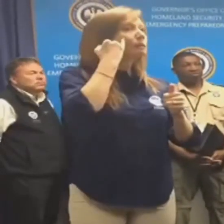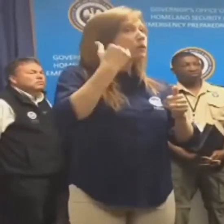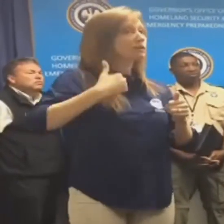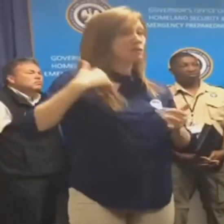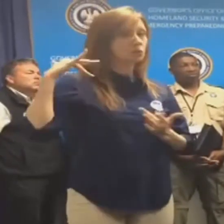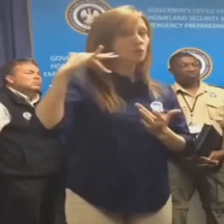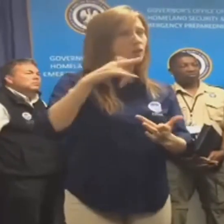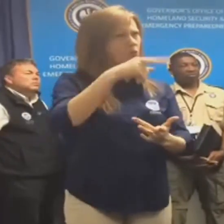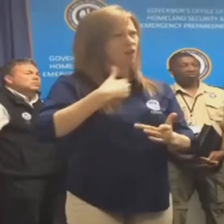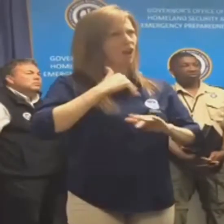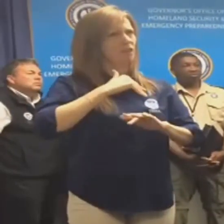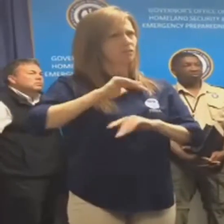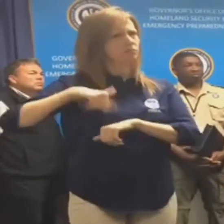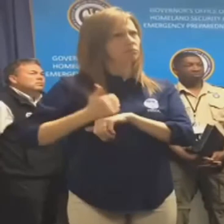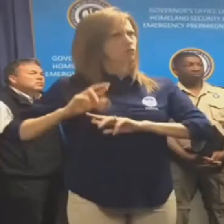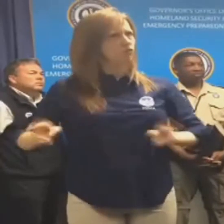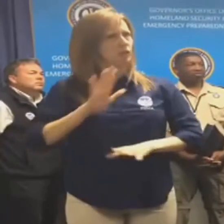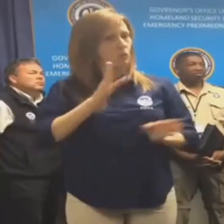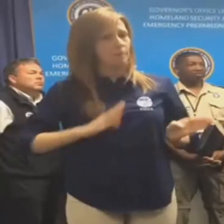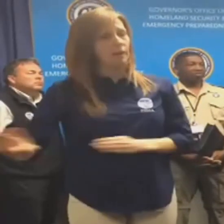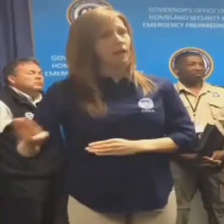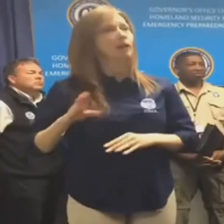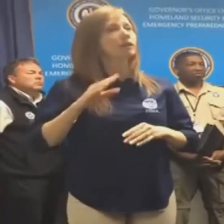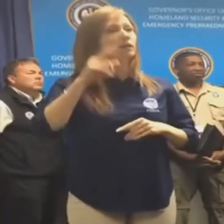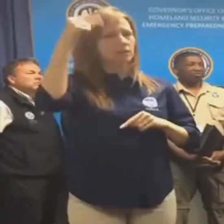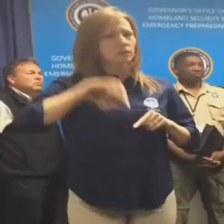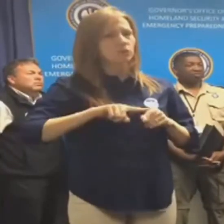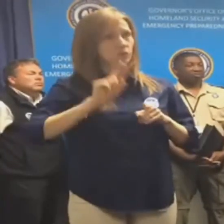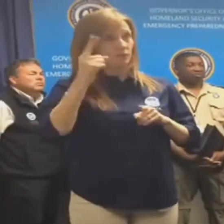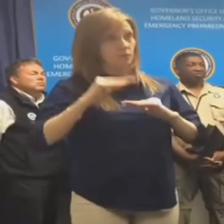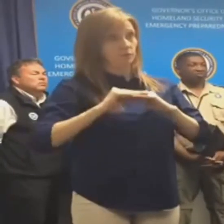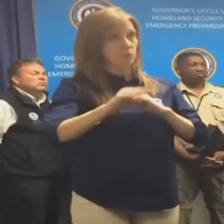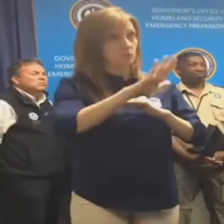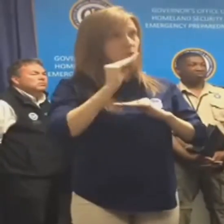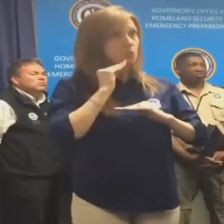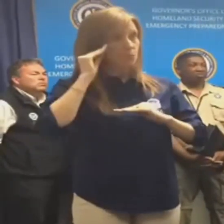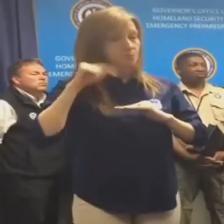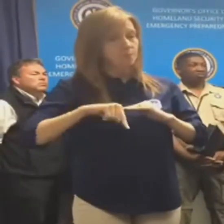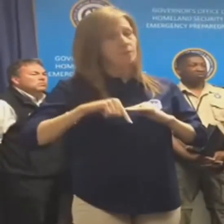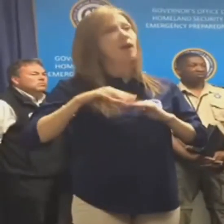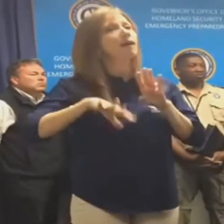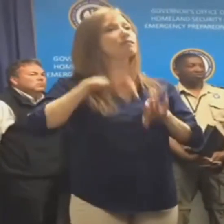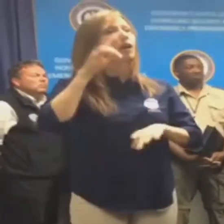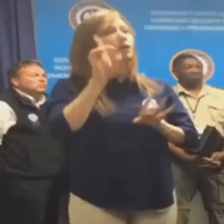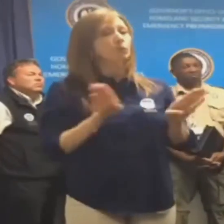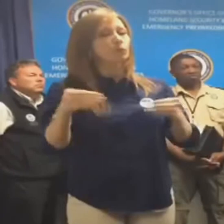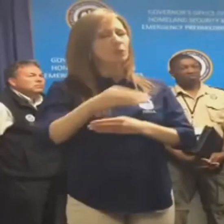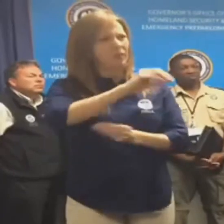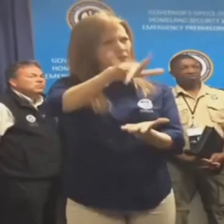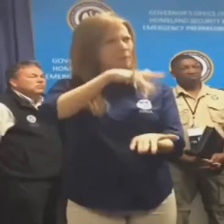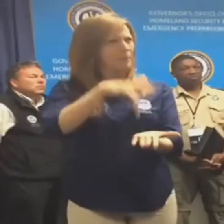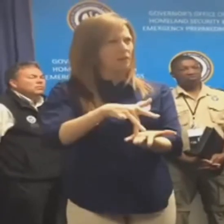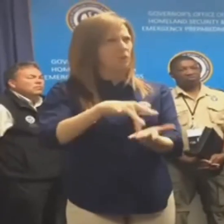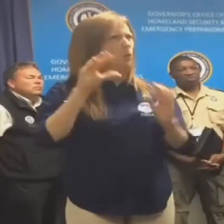In the event of a tornado, remember to have your plan. Get to the first floor of your house, find an interior